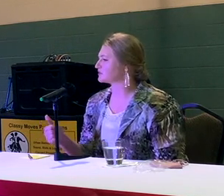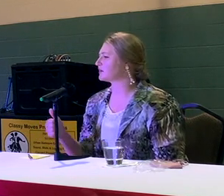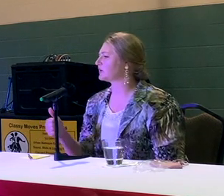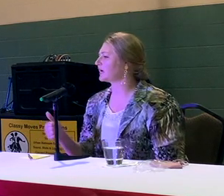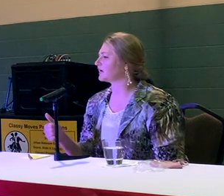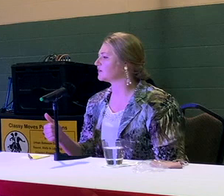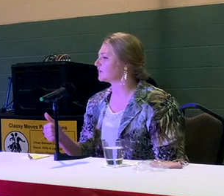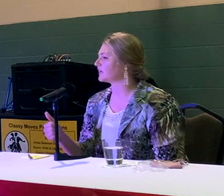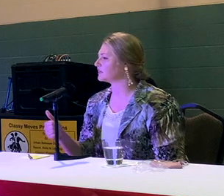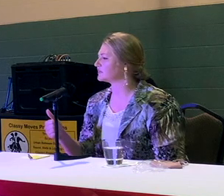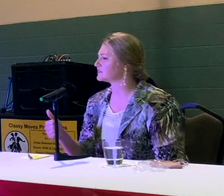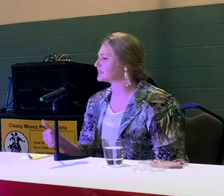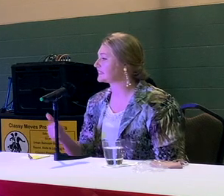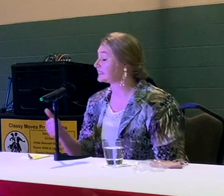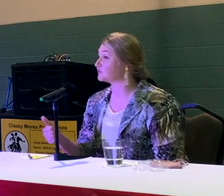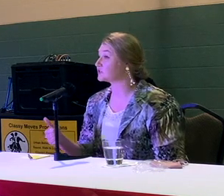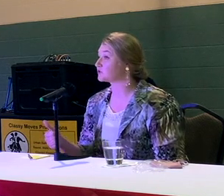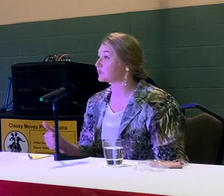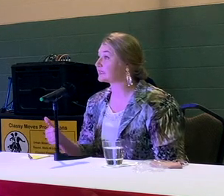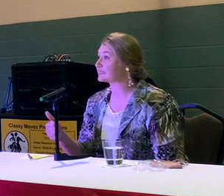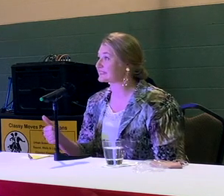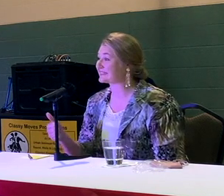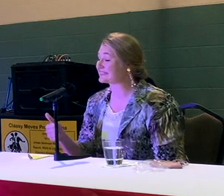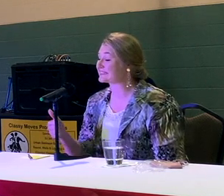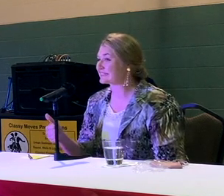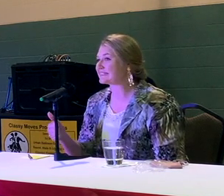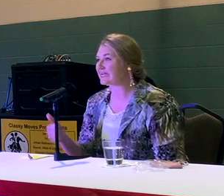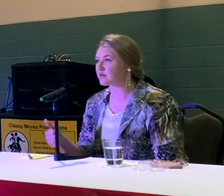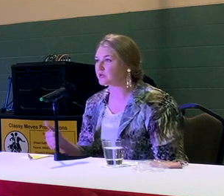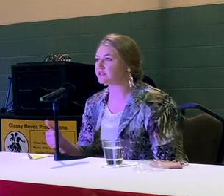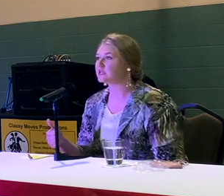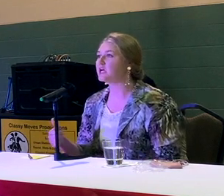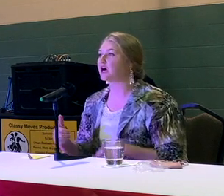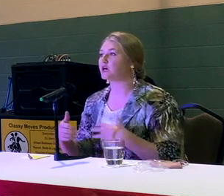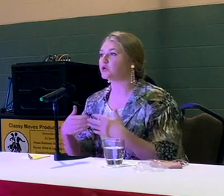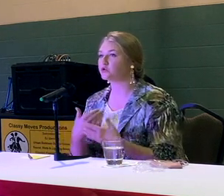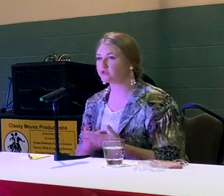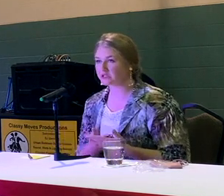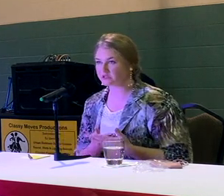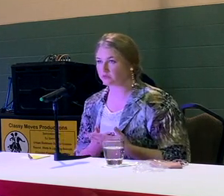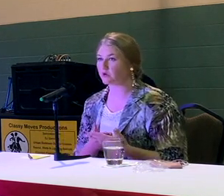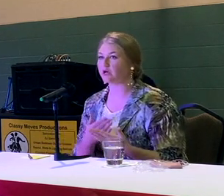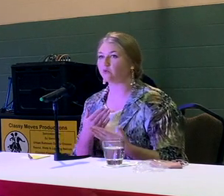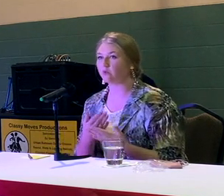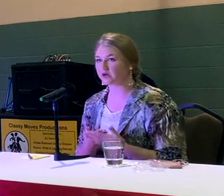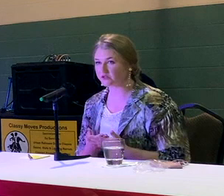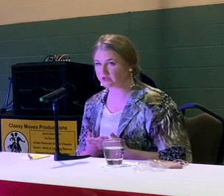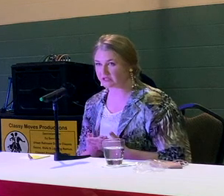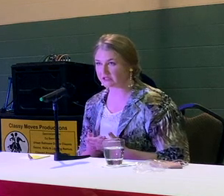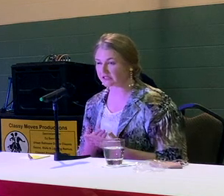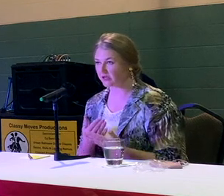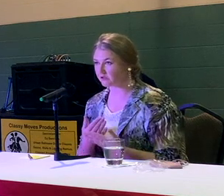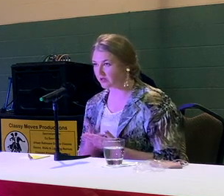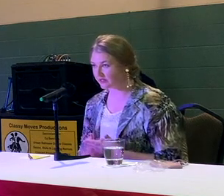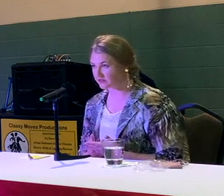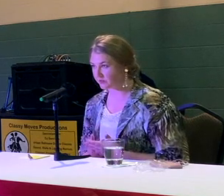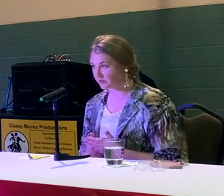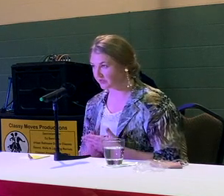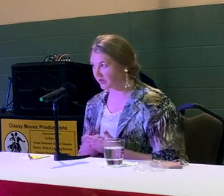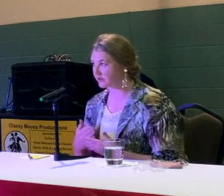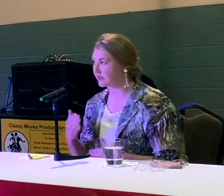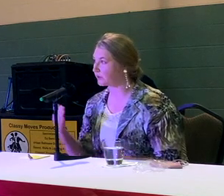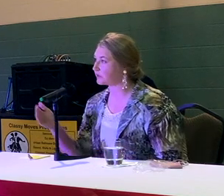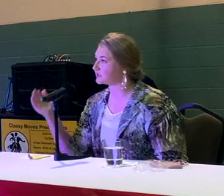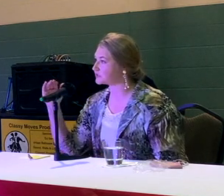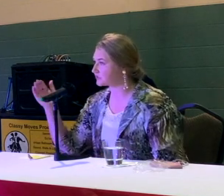need to make sure that we have a steady inventory and a steady database. Who needs what? Where do they need it? How long has it